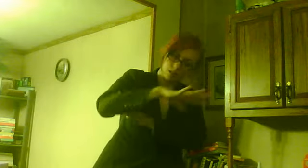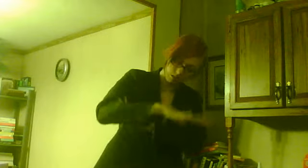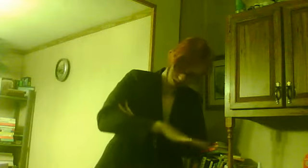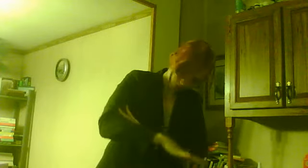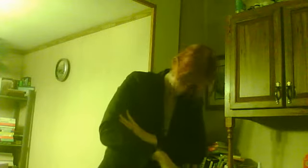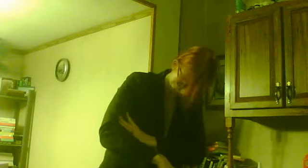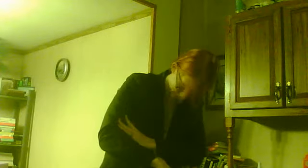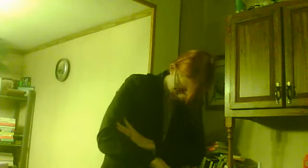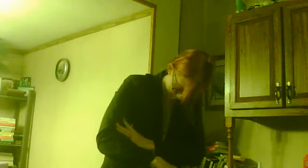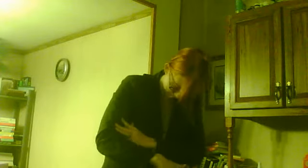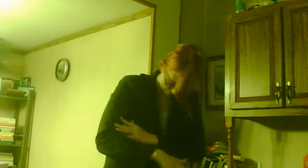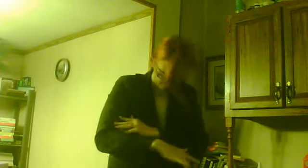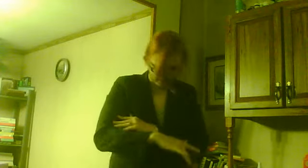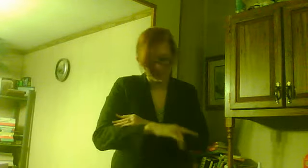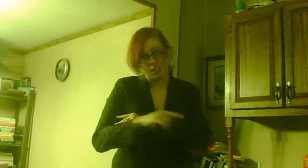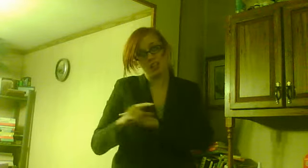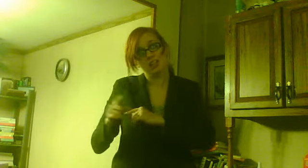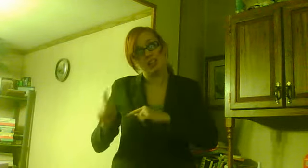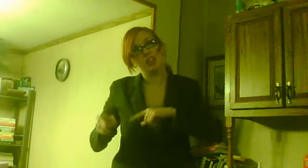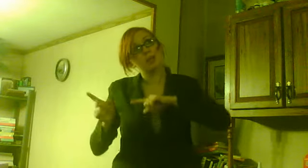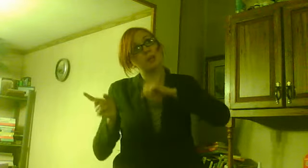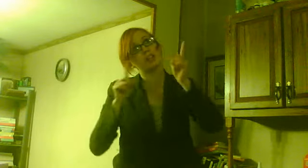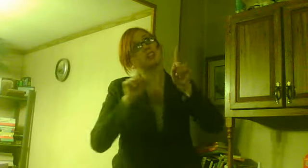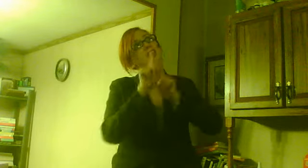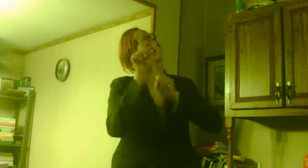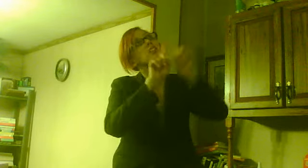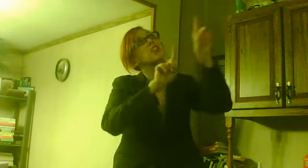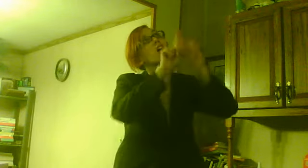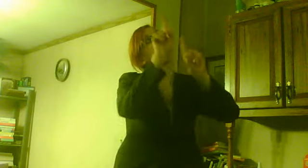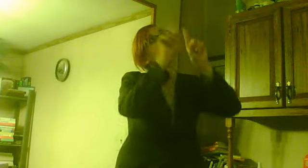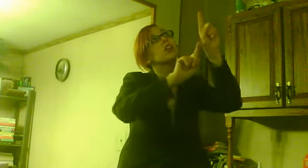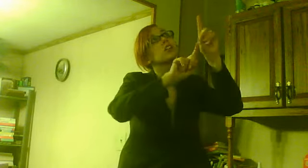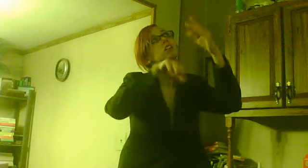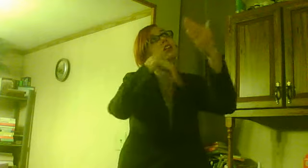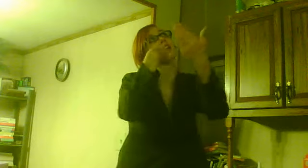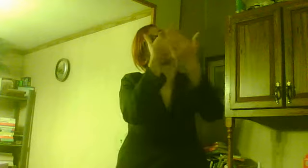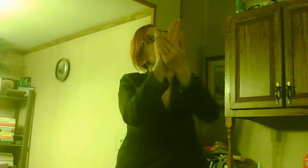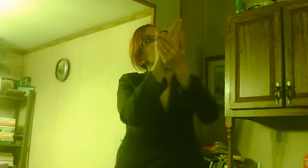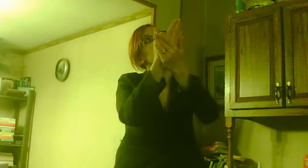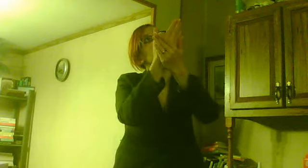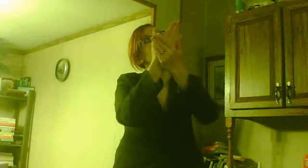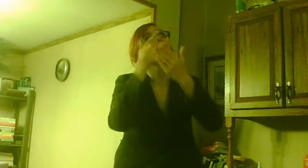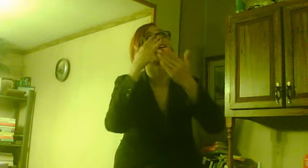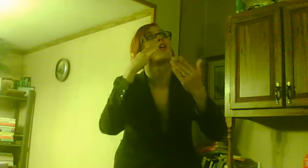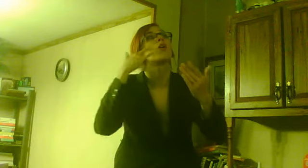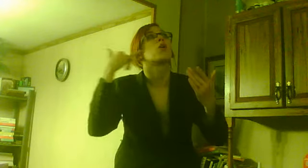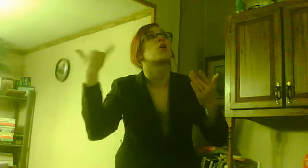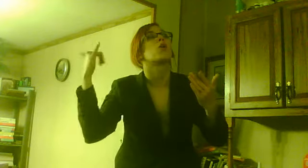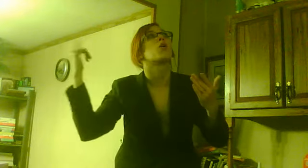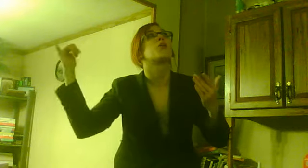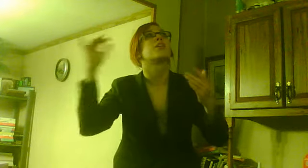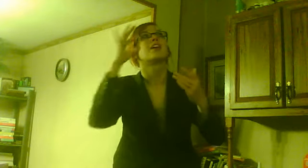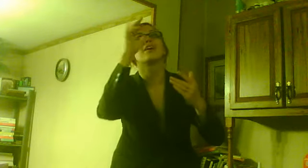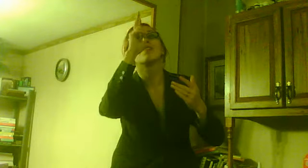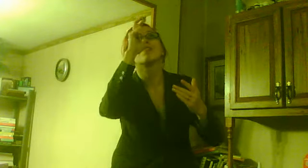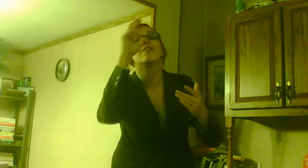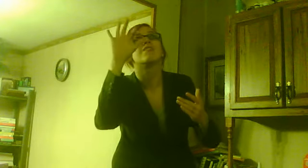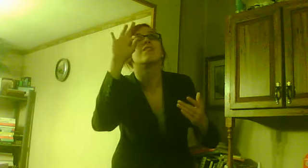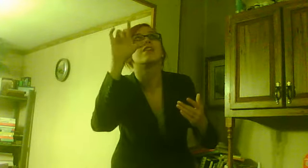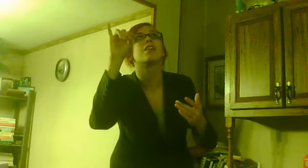So when he got to the stars, there were little golden flies stuck up there like the hair-like sticks along